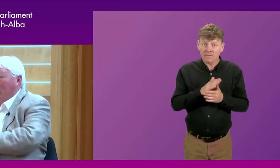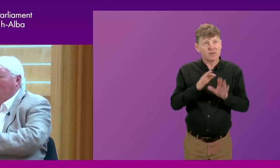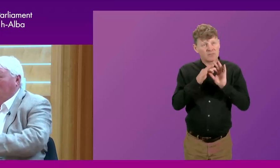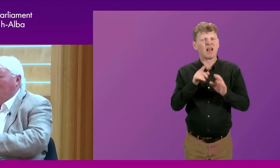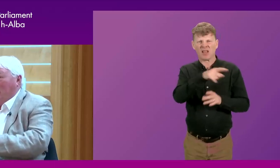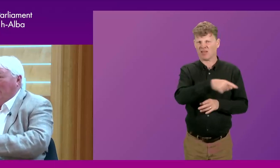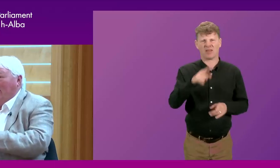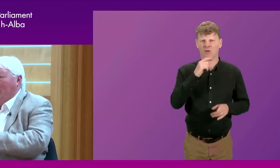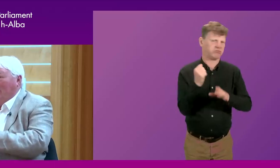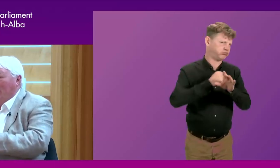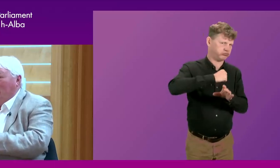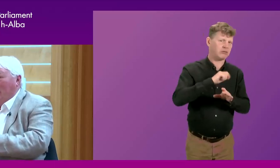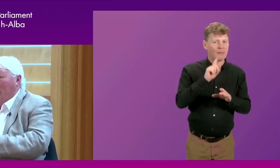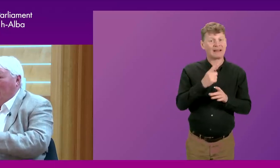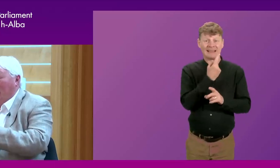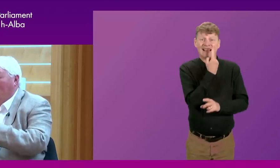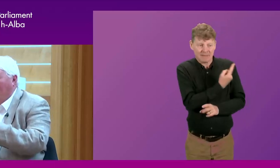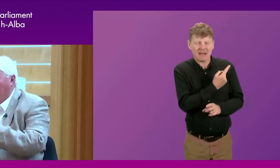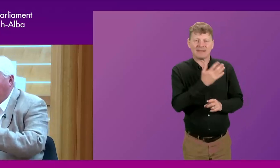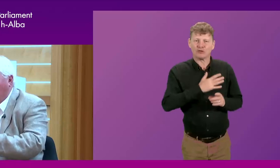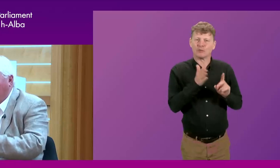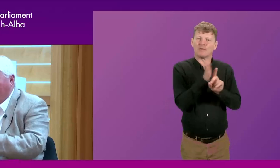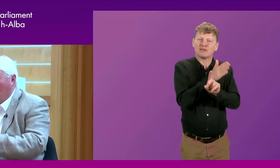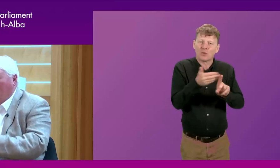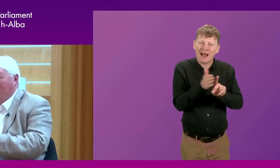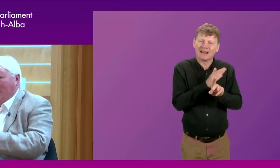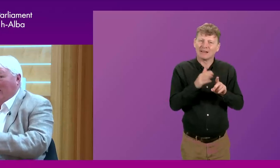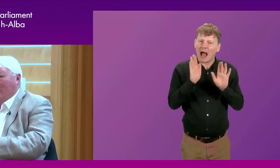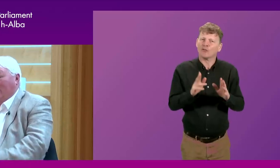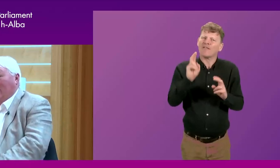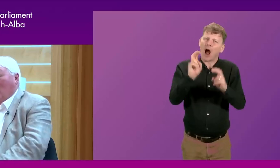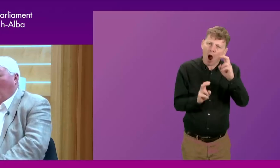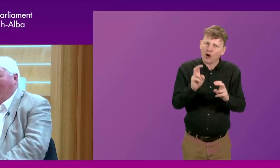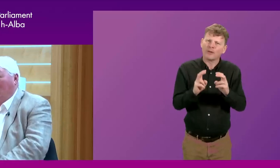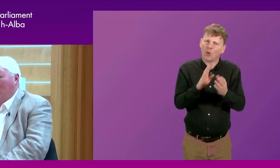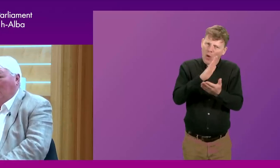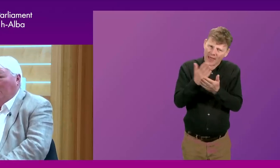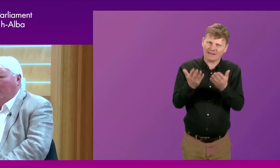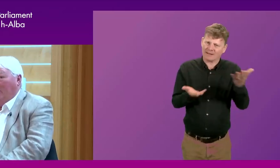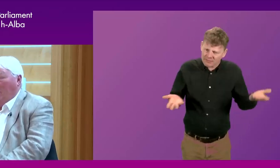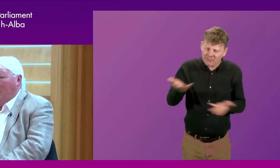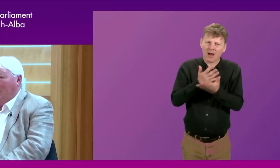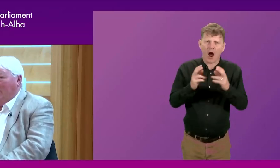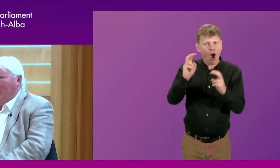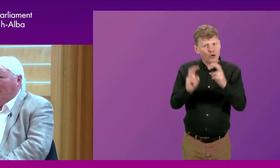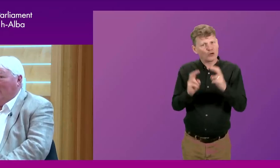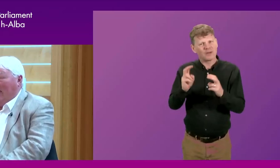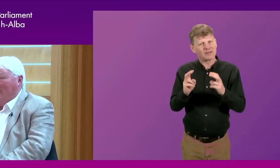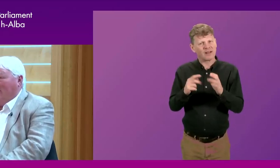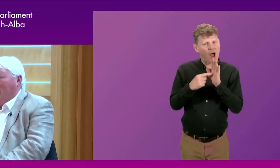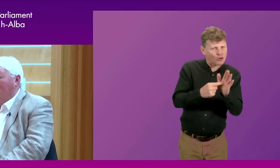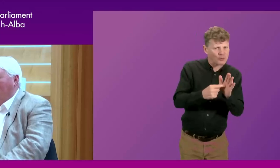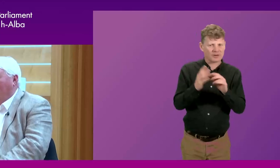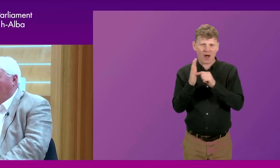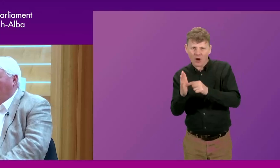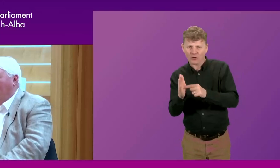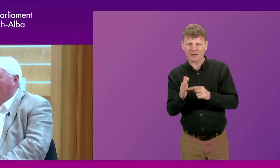that he had to be persuaded, that there had to be an argument. I think we need more of that authentic argument. Why do people, politicians, sometimes behave